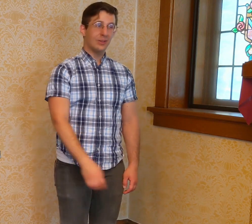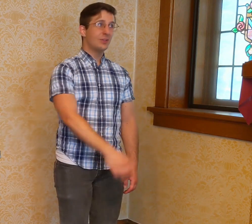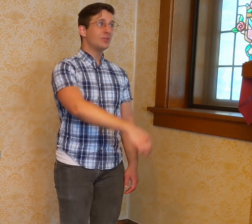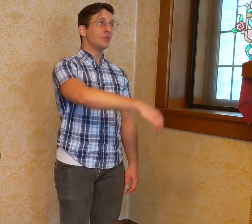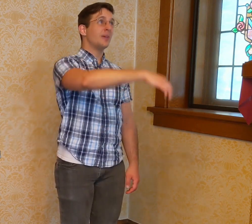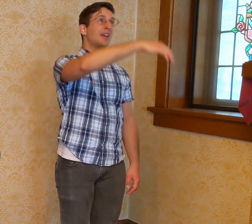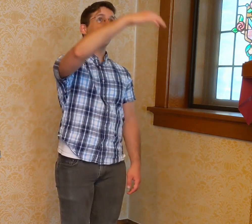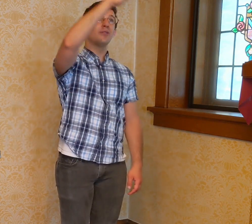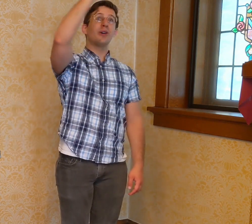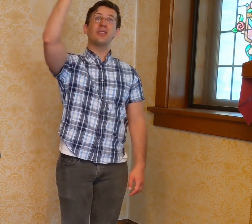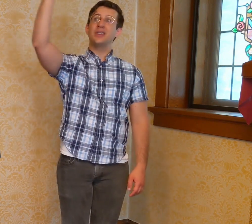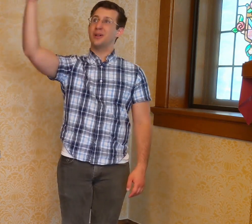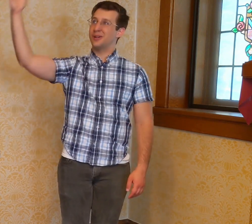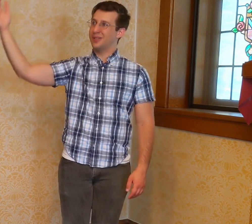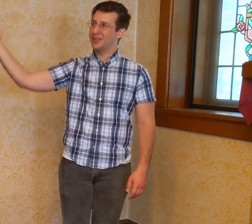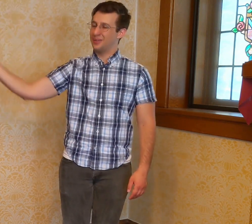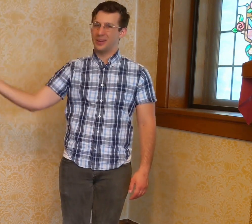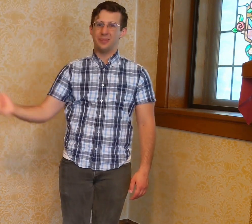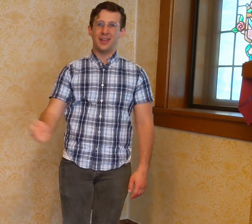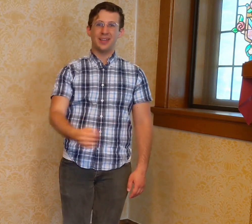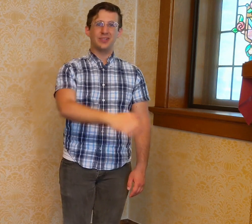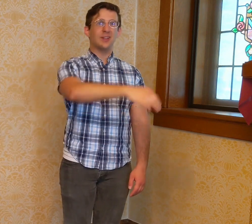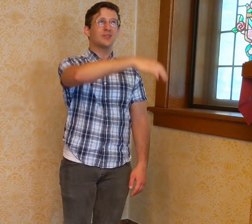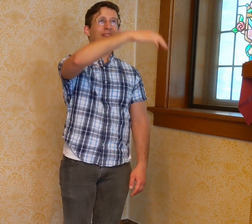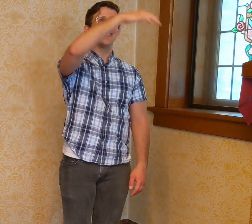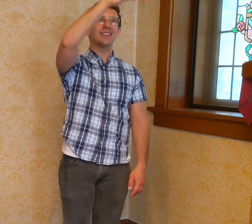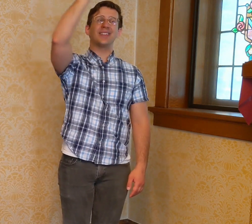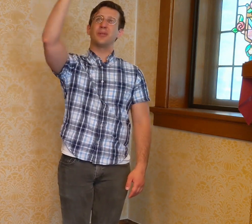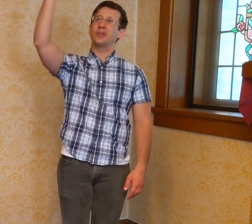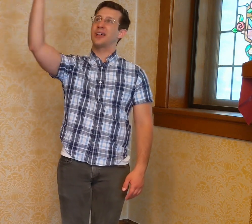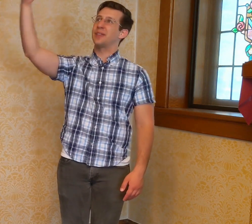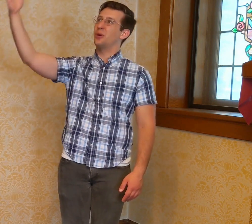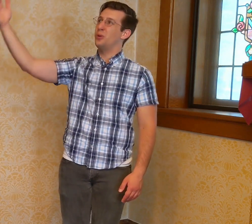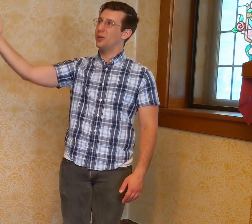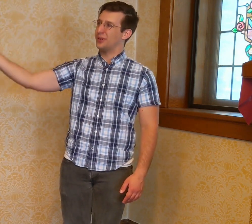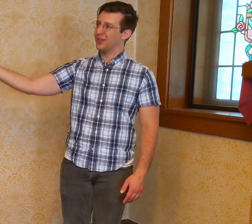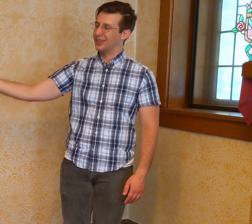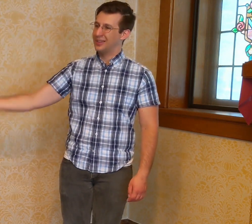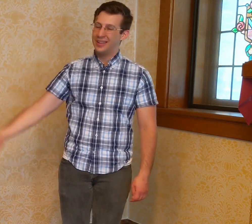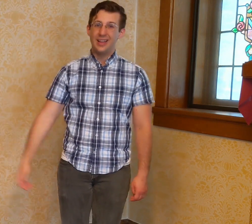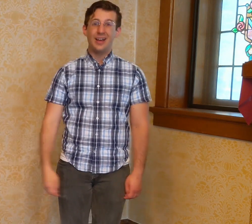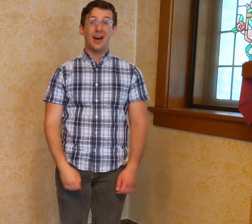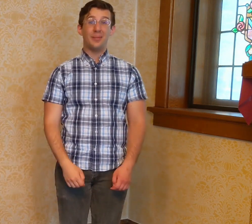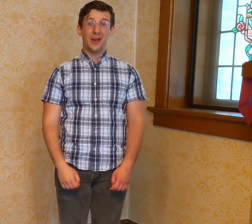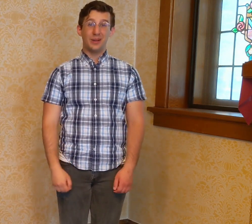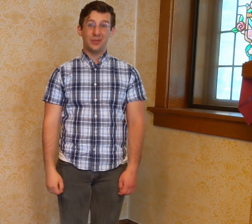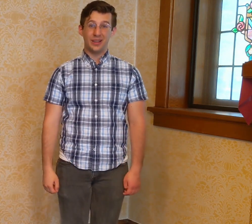to make of all the earth, we're going to make a gesture like this. We're looking at the whole world, a better place